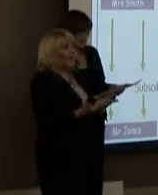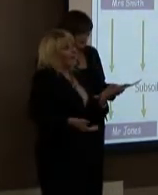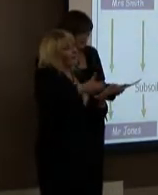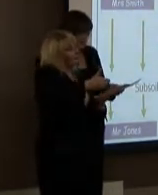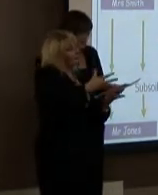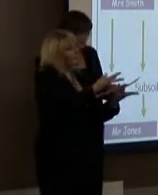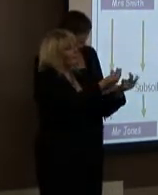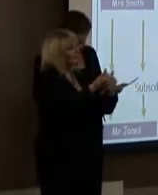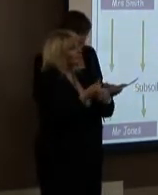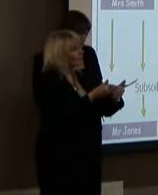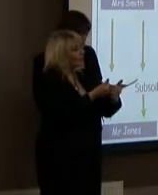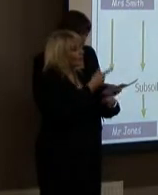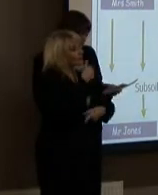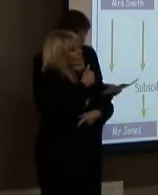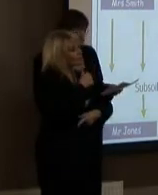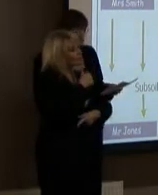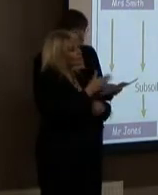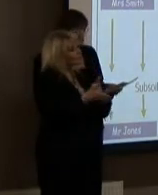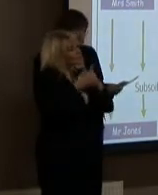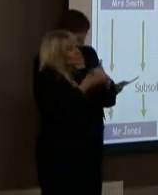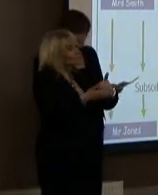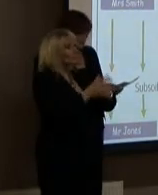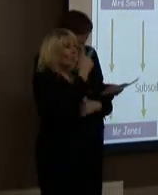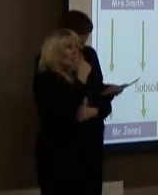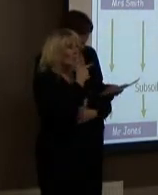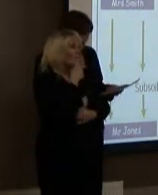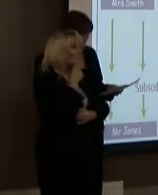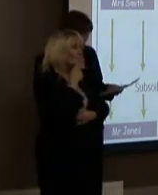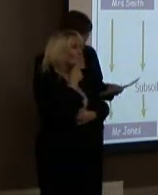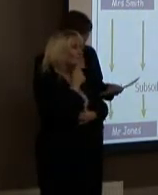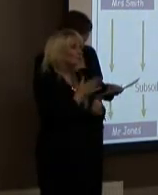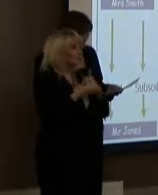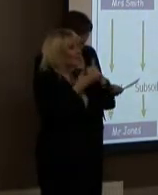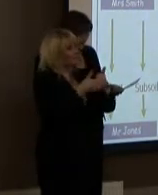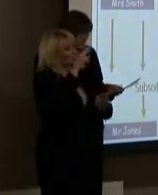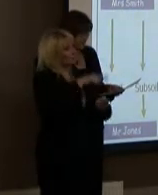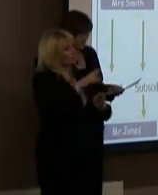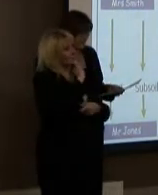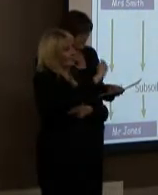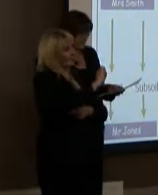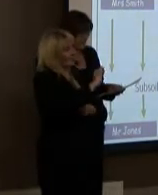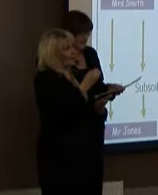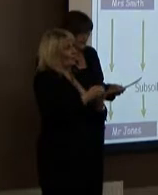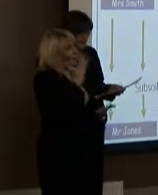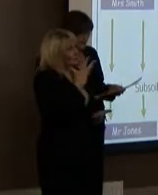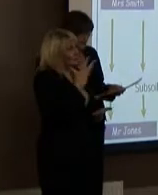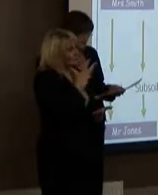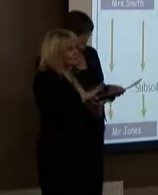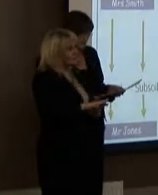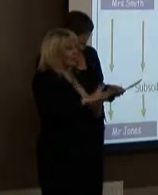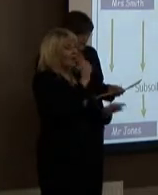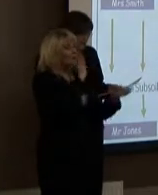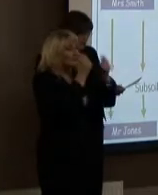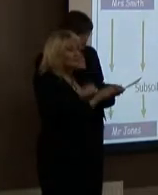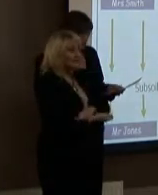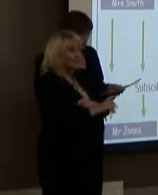be used to support elderly residents in need to reduce their costs. The recycling process will assist Works for